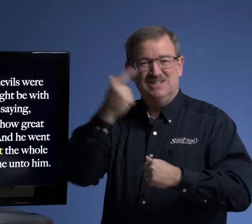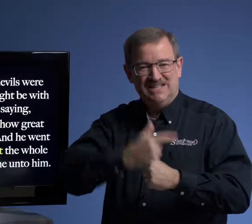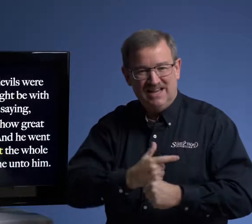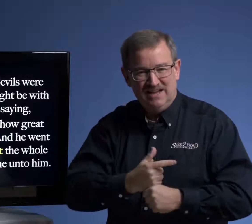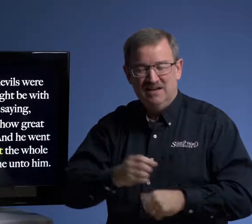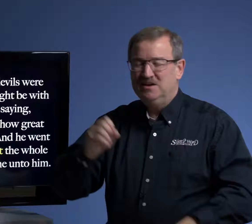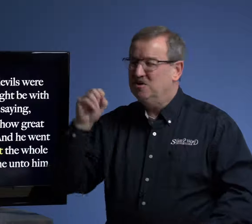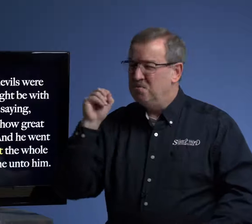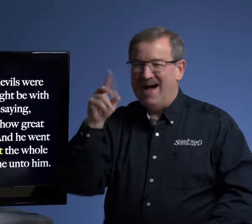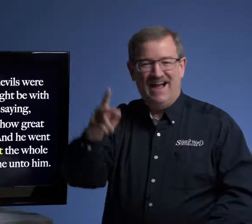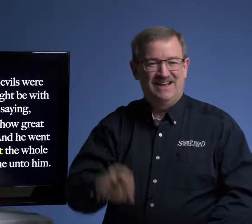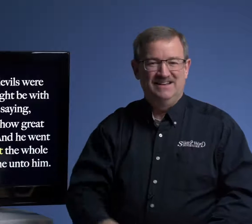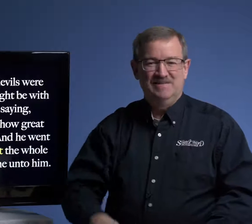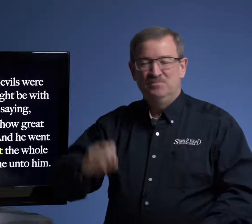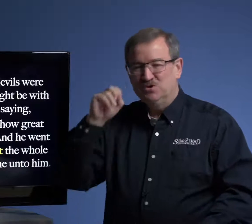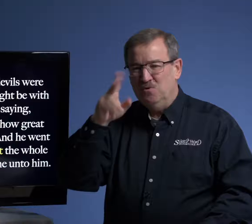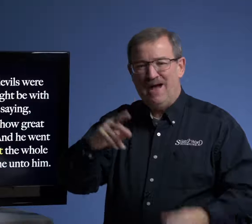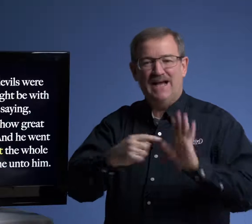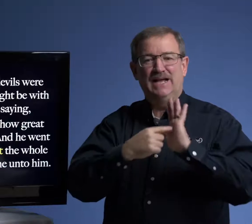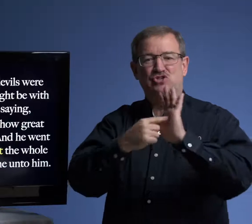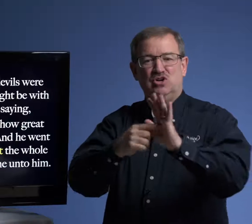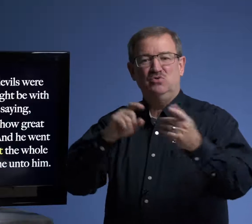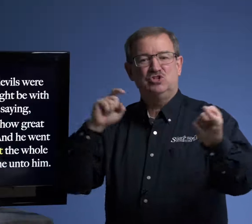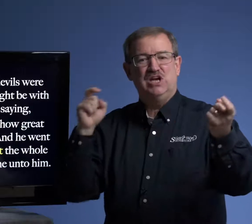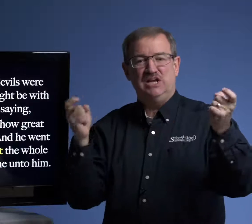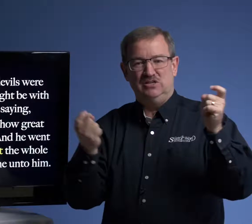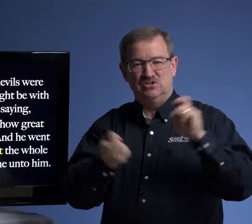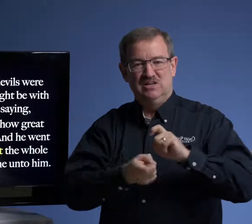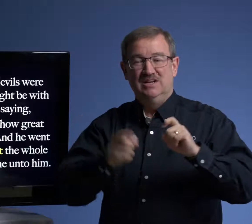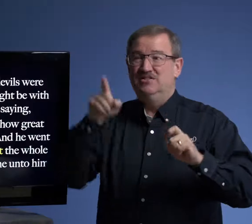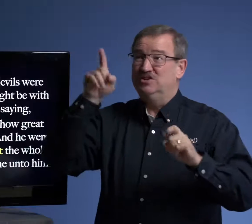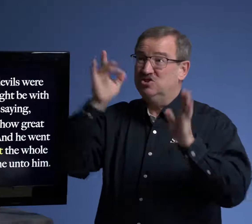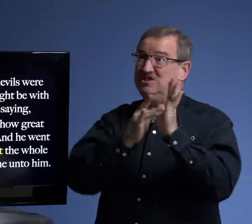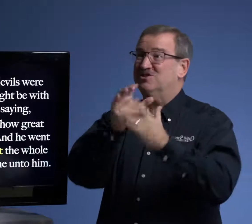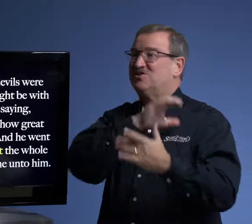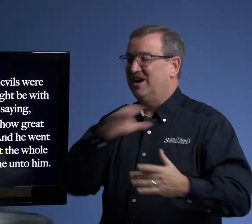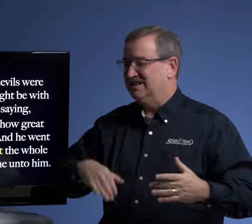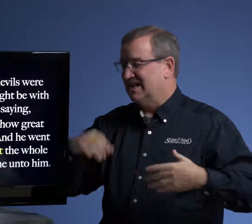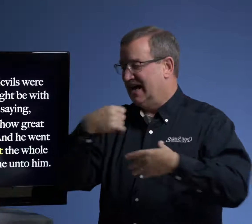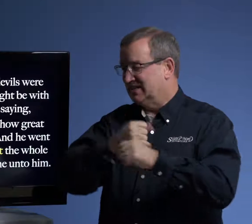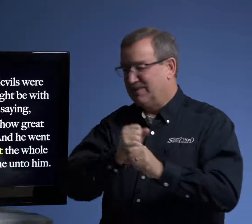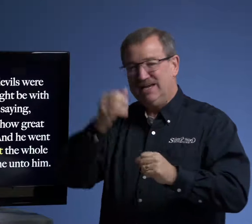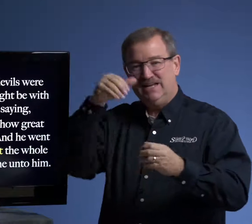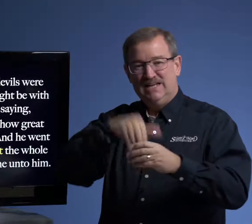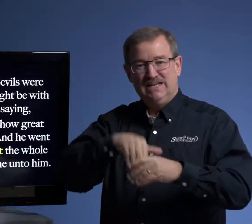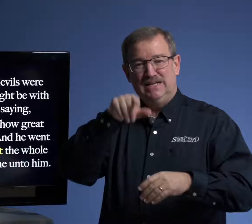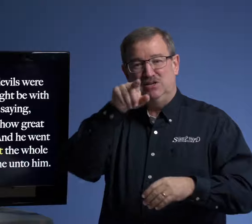today? Go back, go back and show the change that Jesus Christ has made in